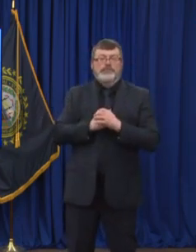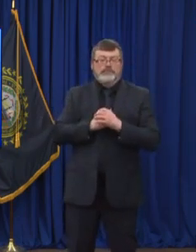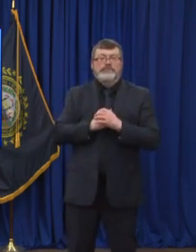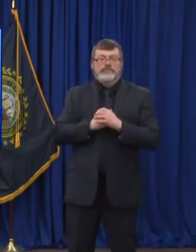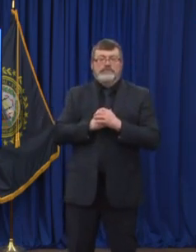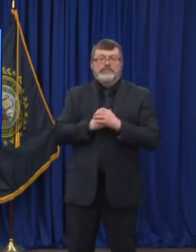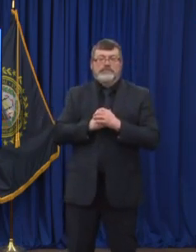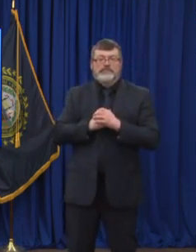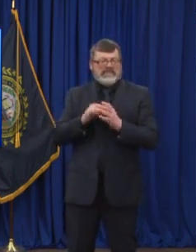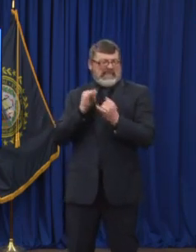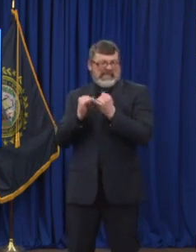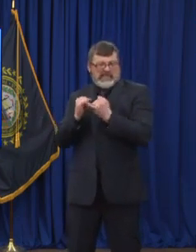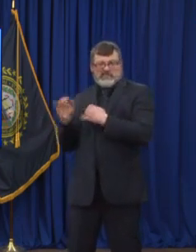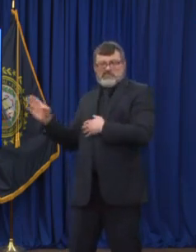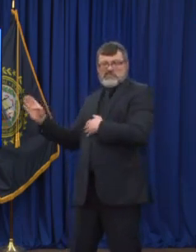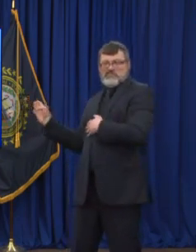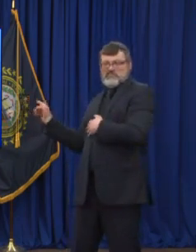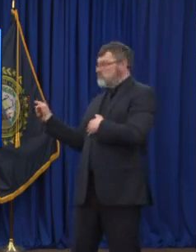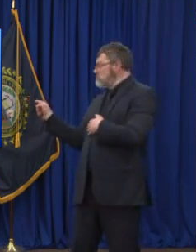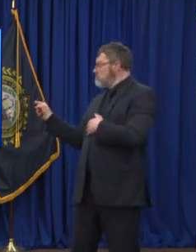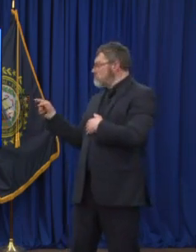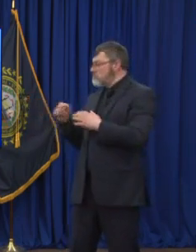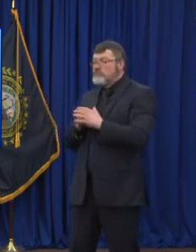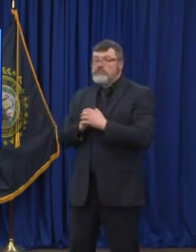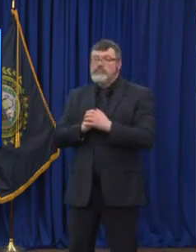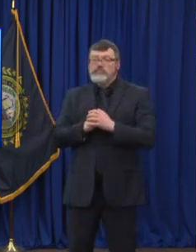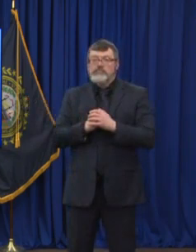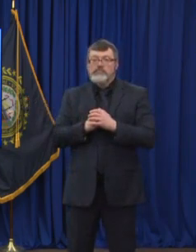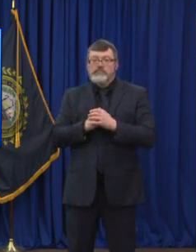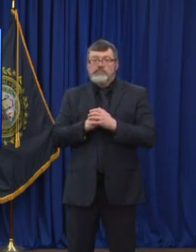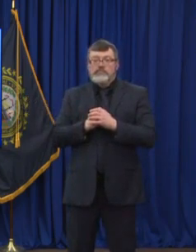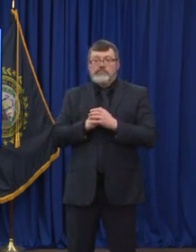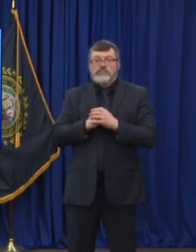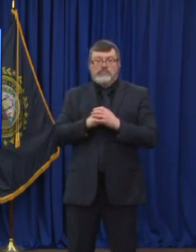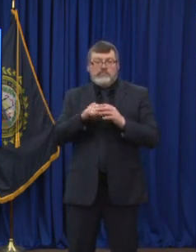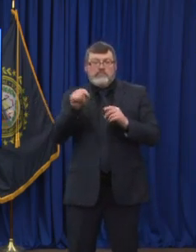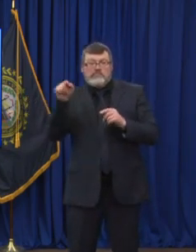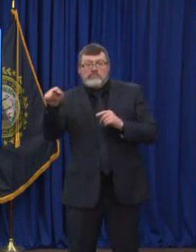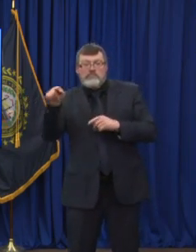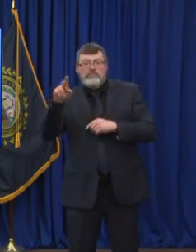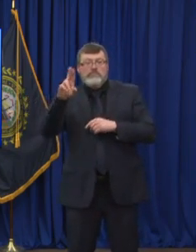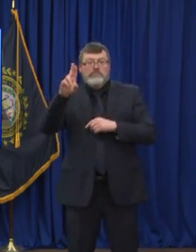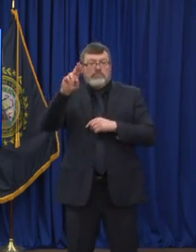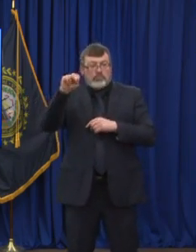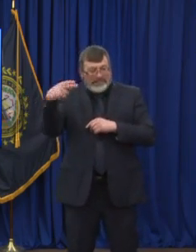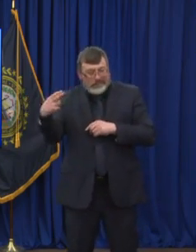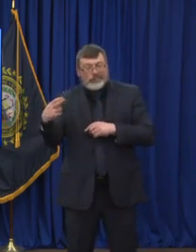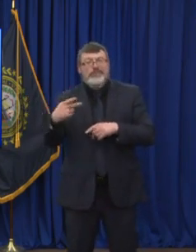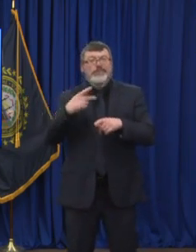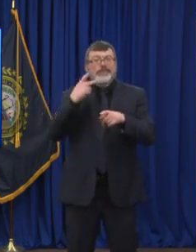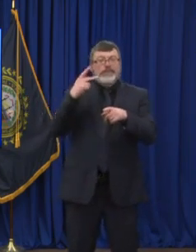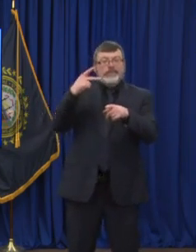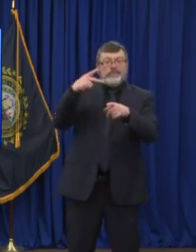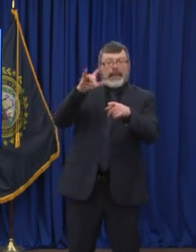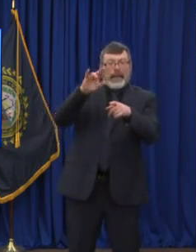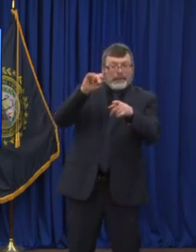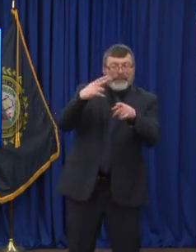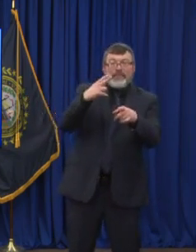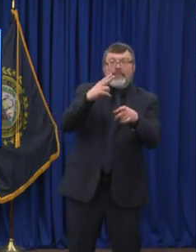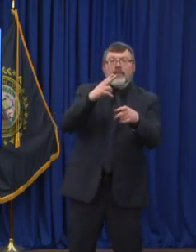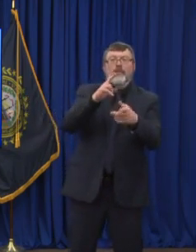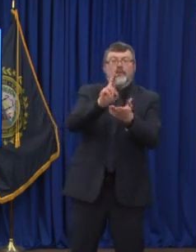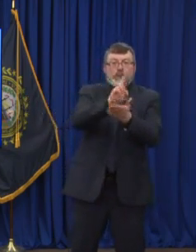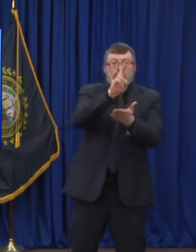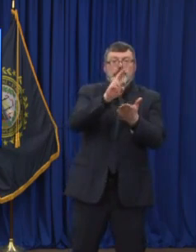Plymouth State have both gone remote. I think they're both in a fully remote learning model right now, trying to make sure that